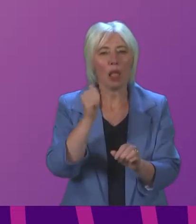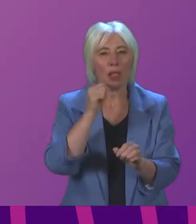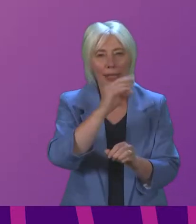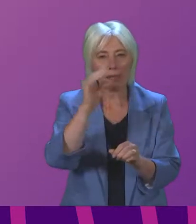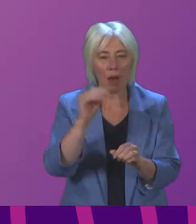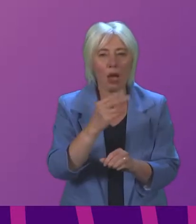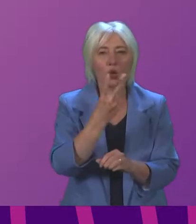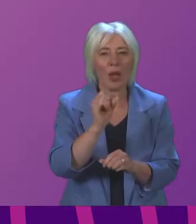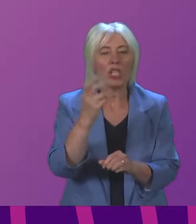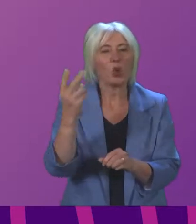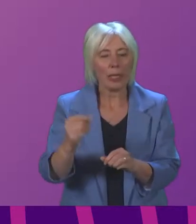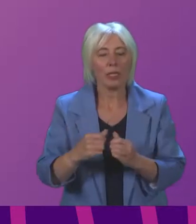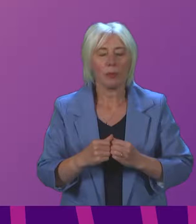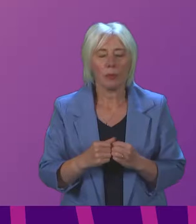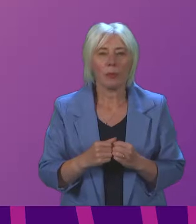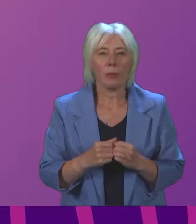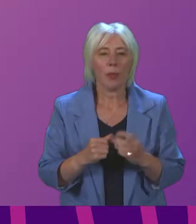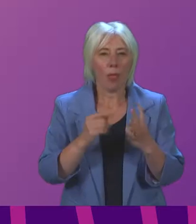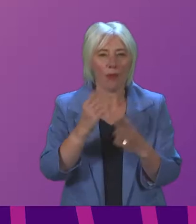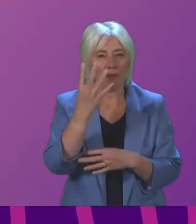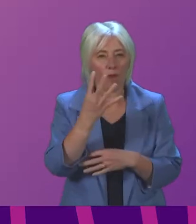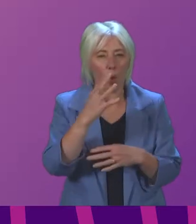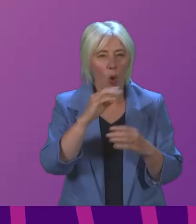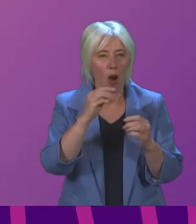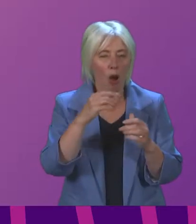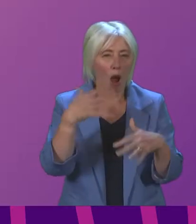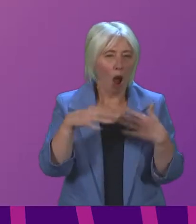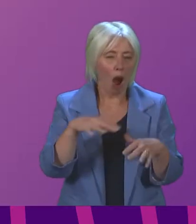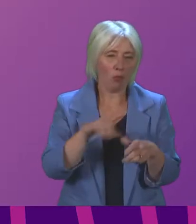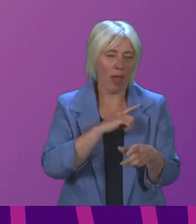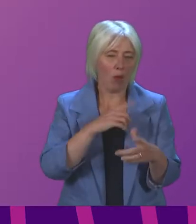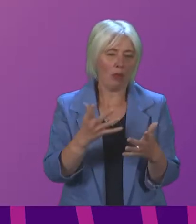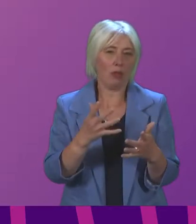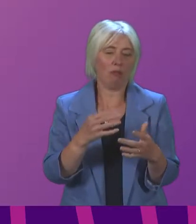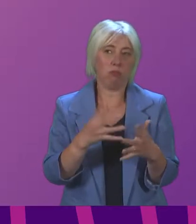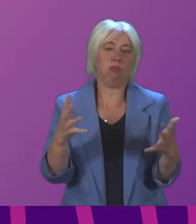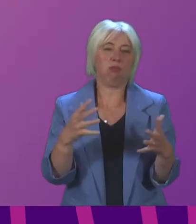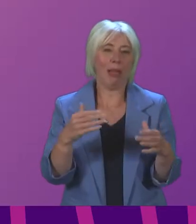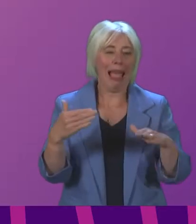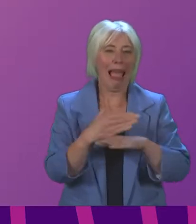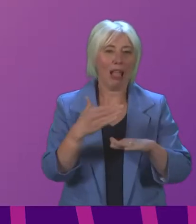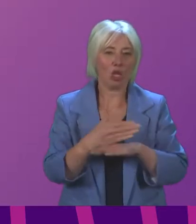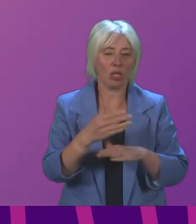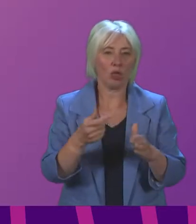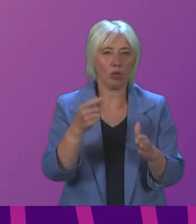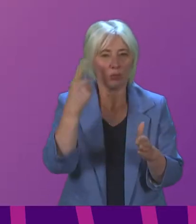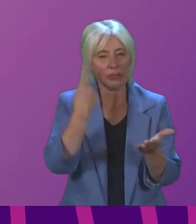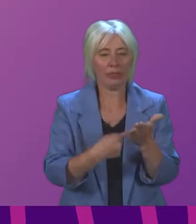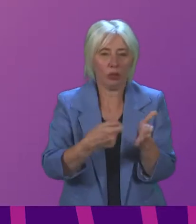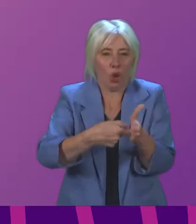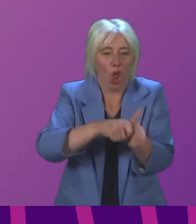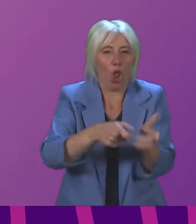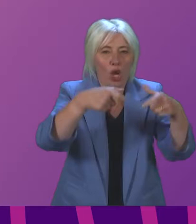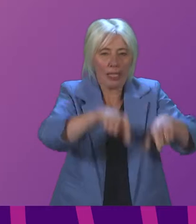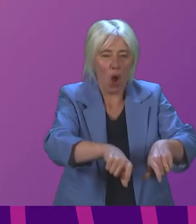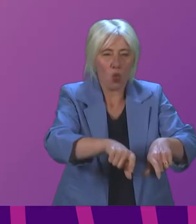of 2020 we did so because we had taken dramatic action to lock down our society and